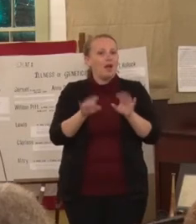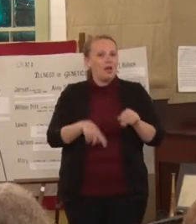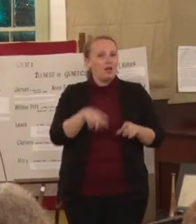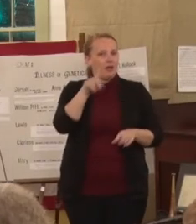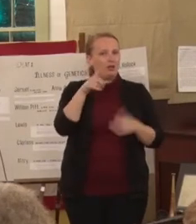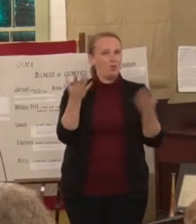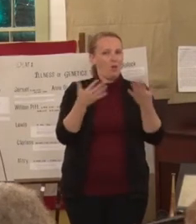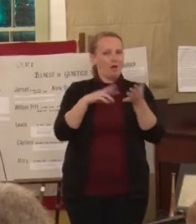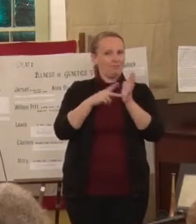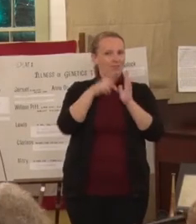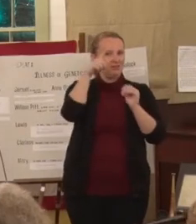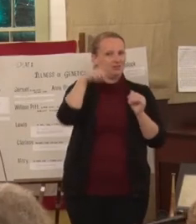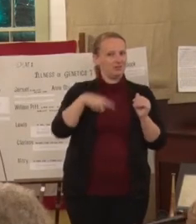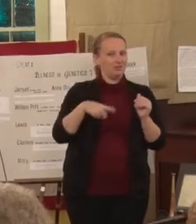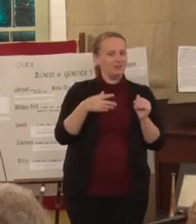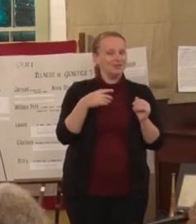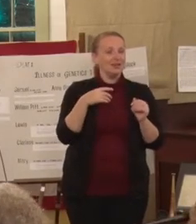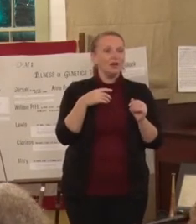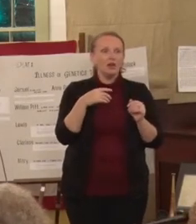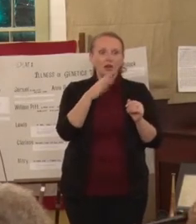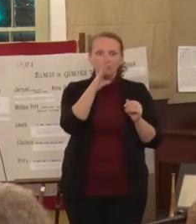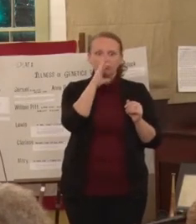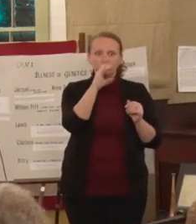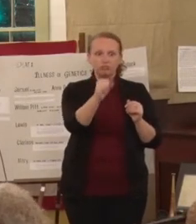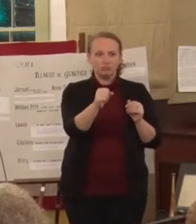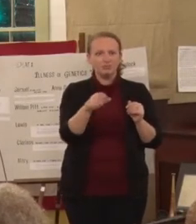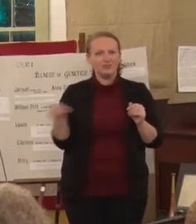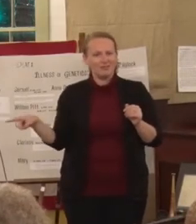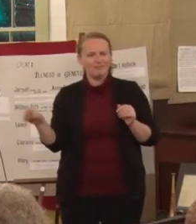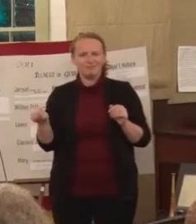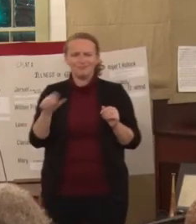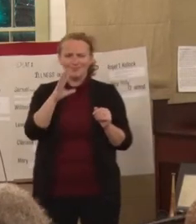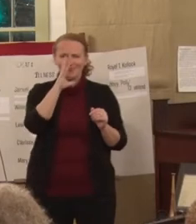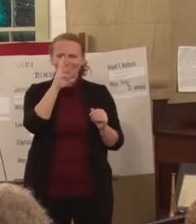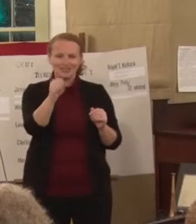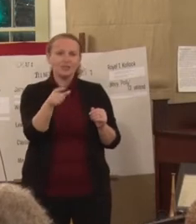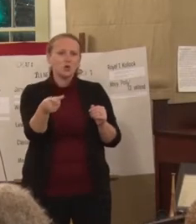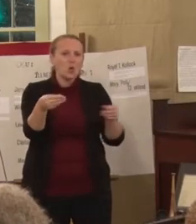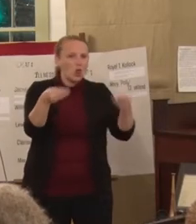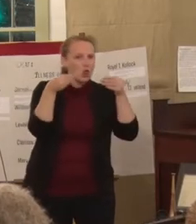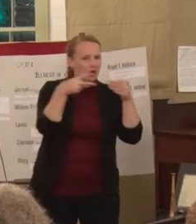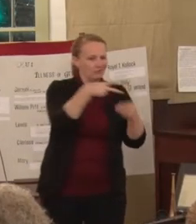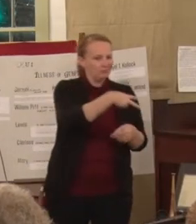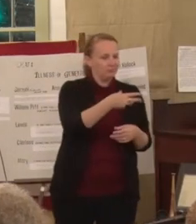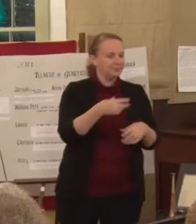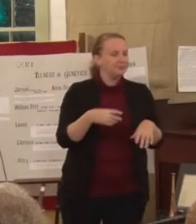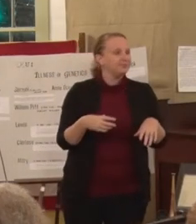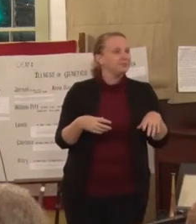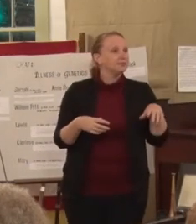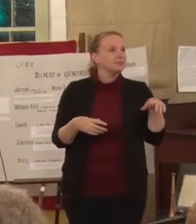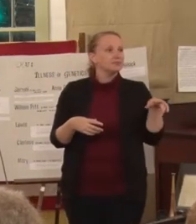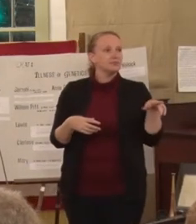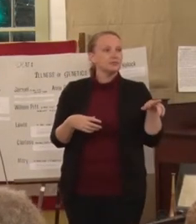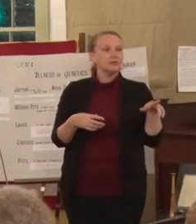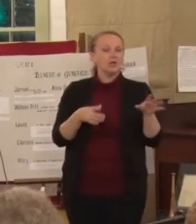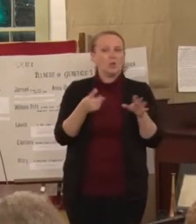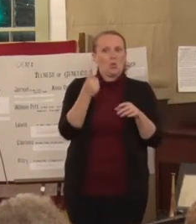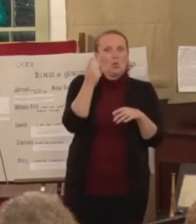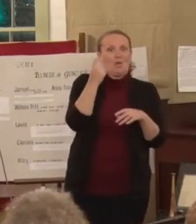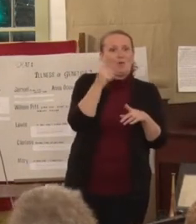It's really neat document. So one of the things before I get back over to you, one of the